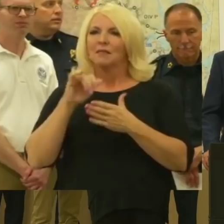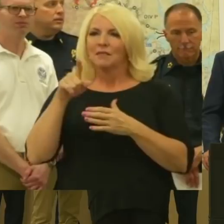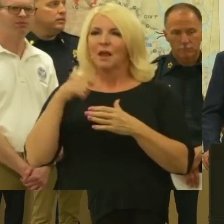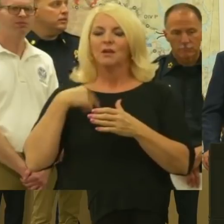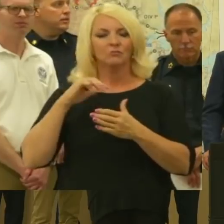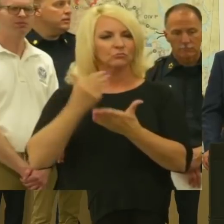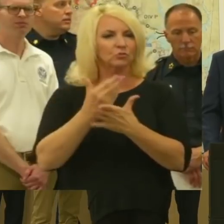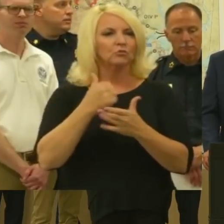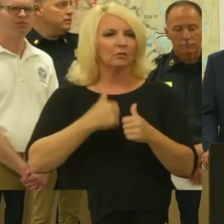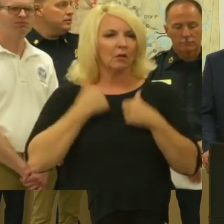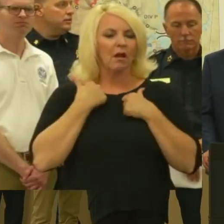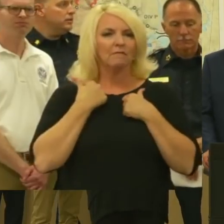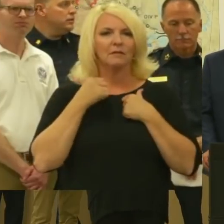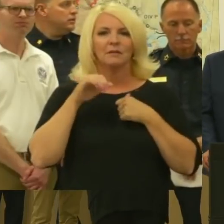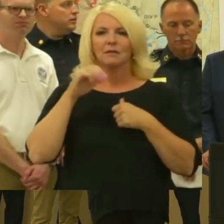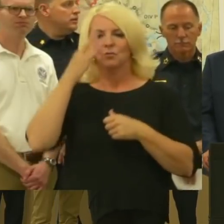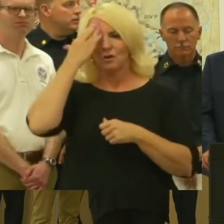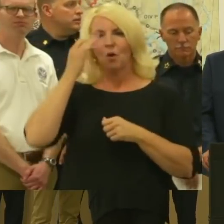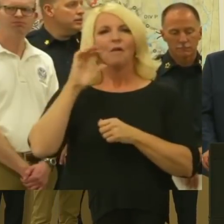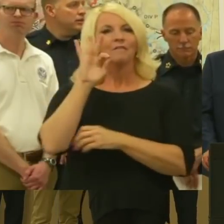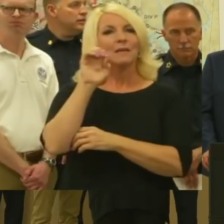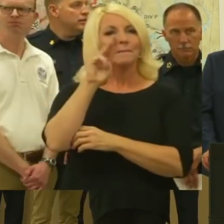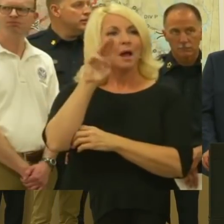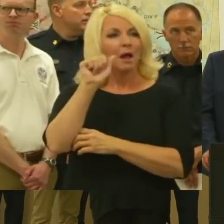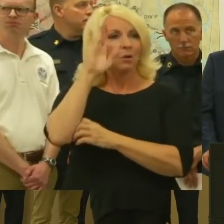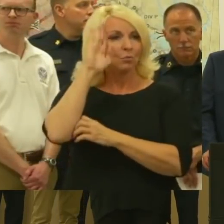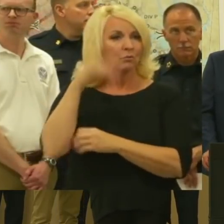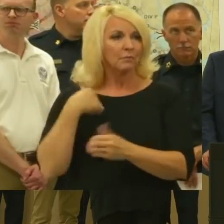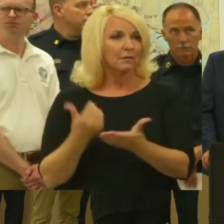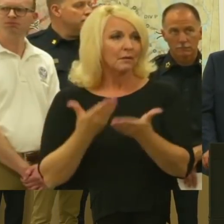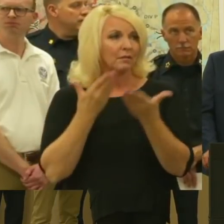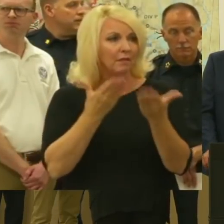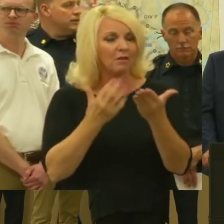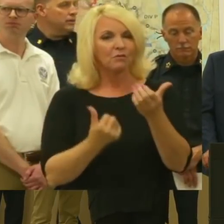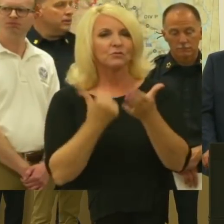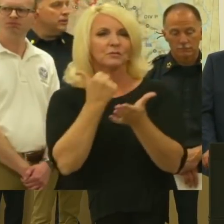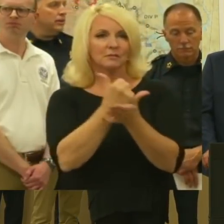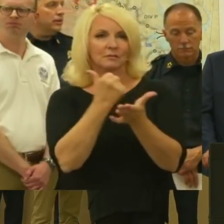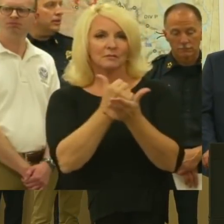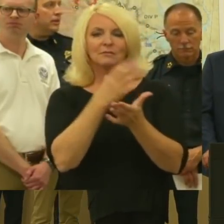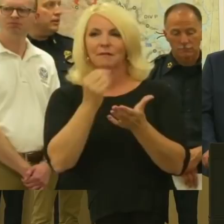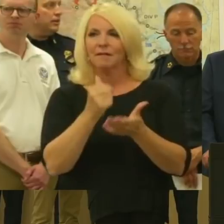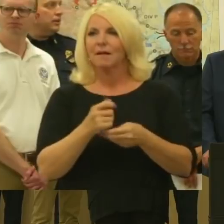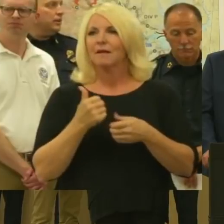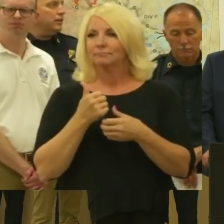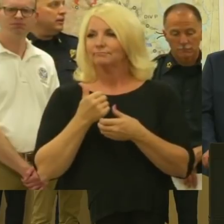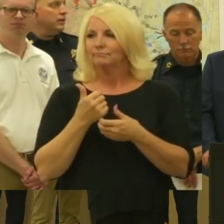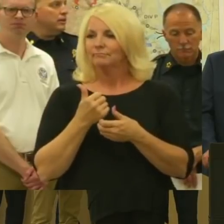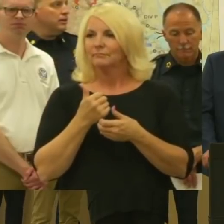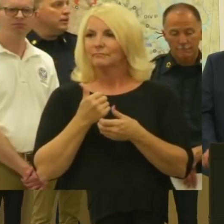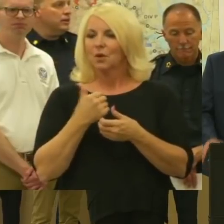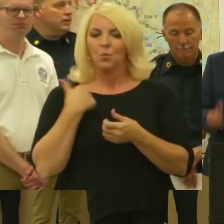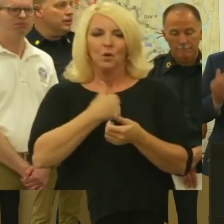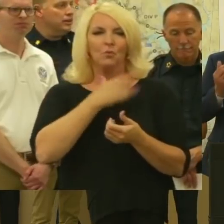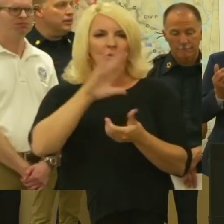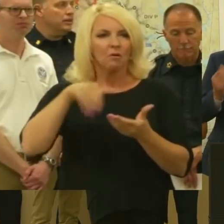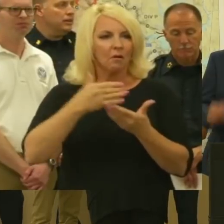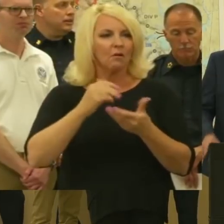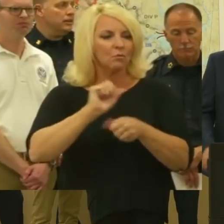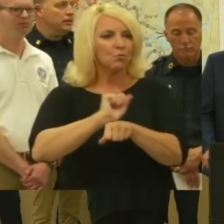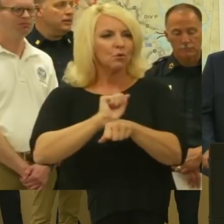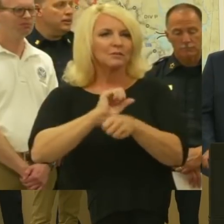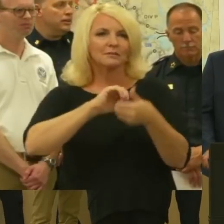those ties now so that when we get those questions at my office and our FEMA or our other locals, we'll be able to all work together to get